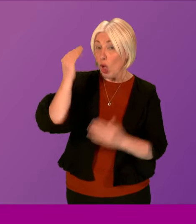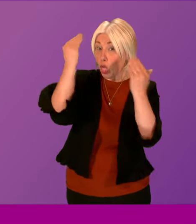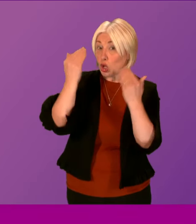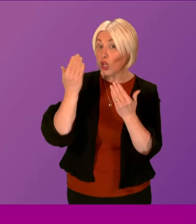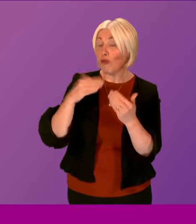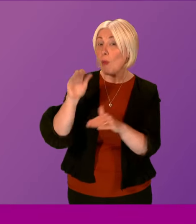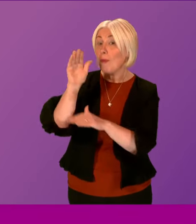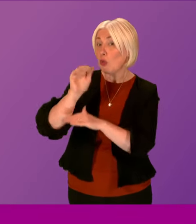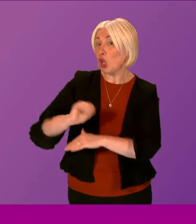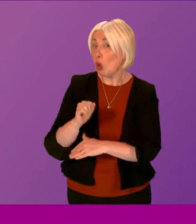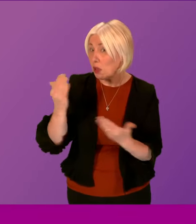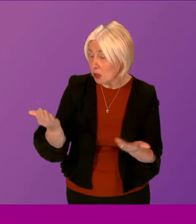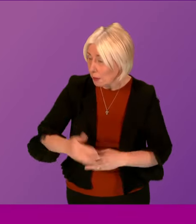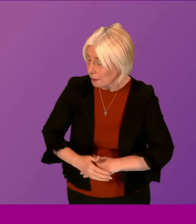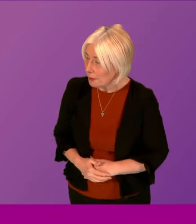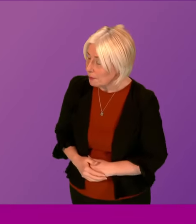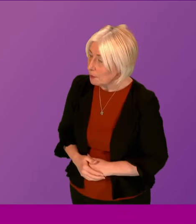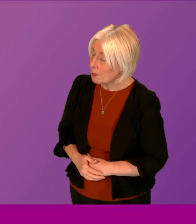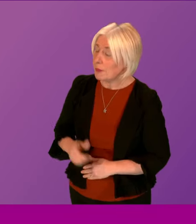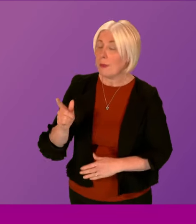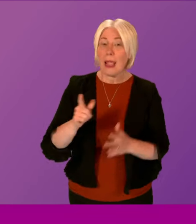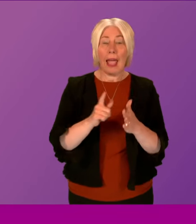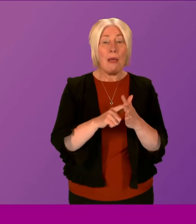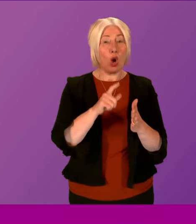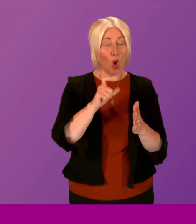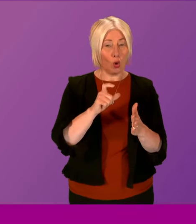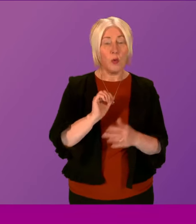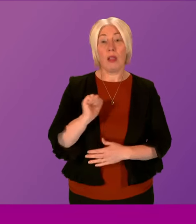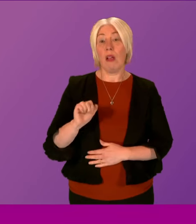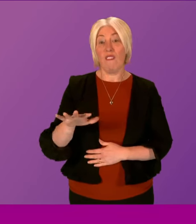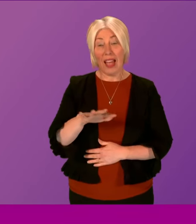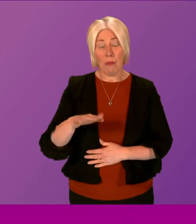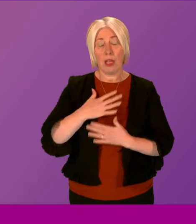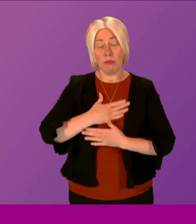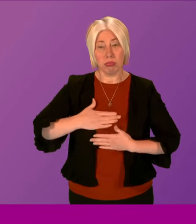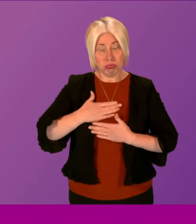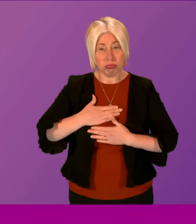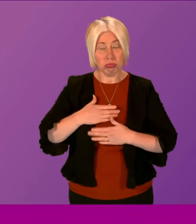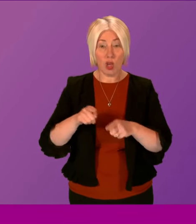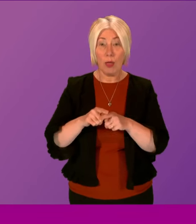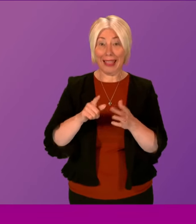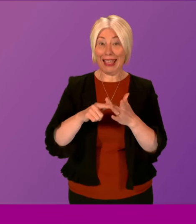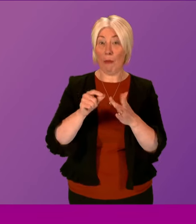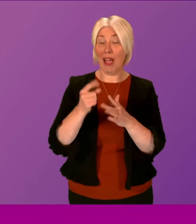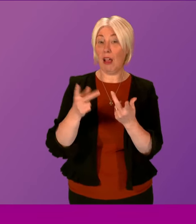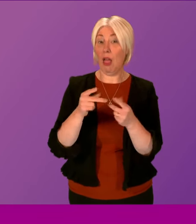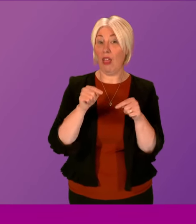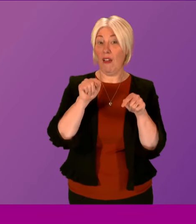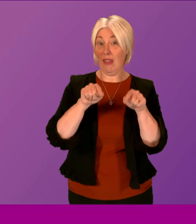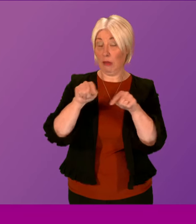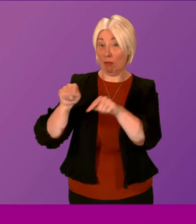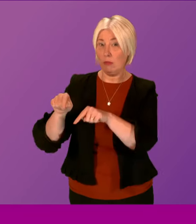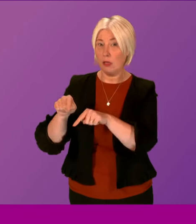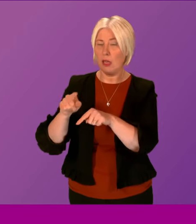Douglas Ross. Emma Caldwell, her grieving family and Packer's many other victims were betrayed